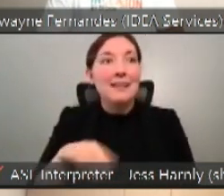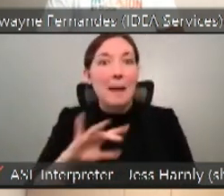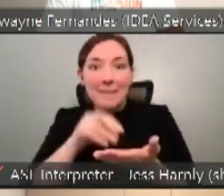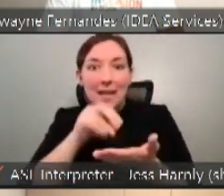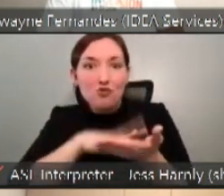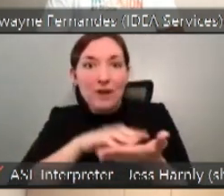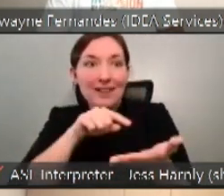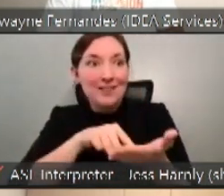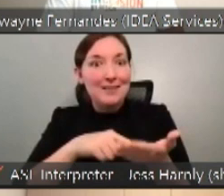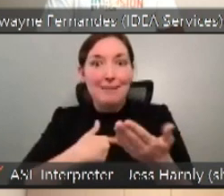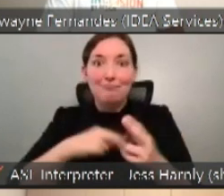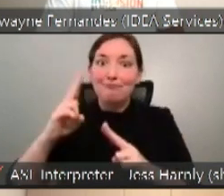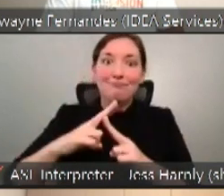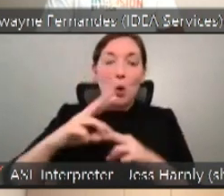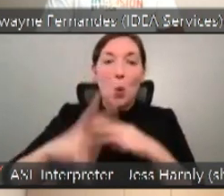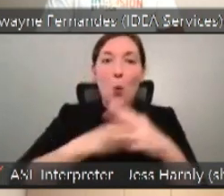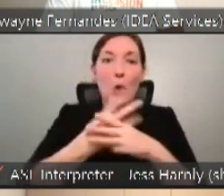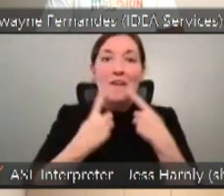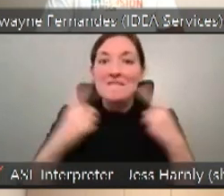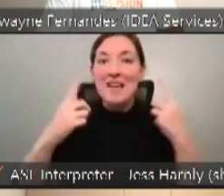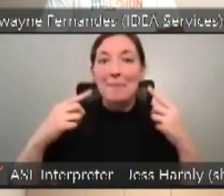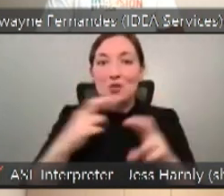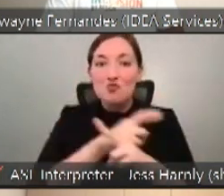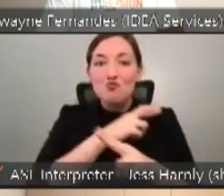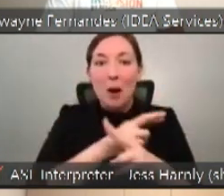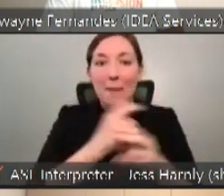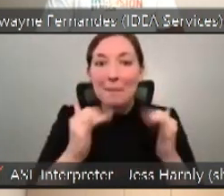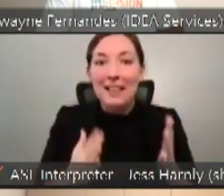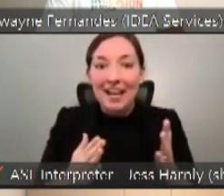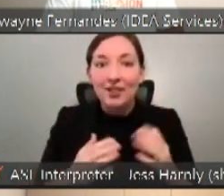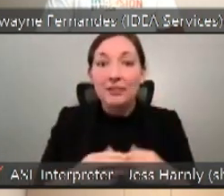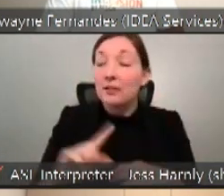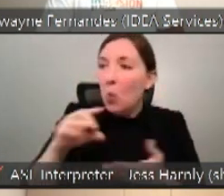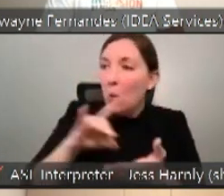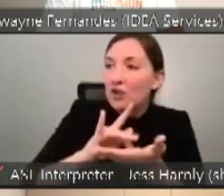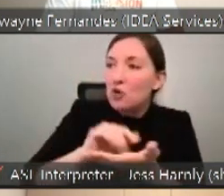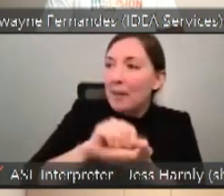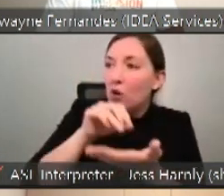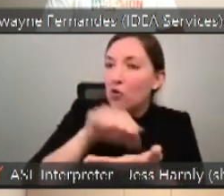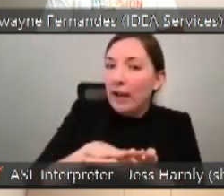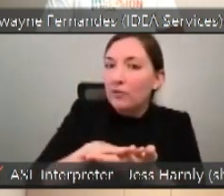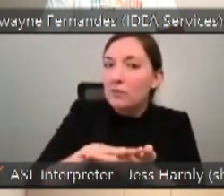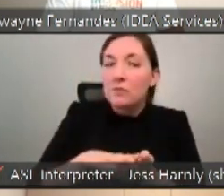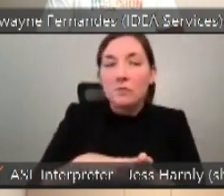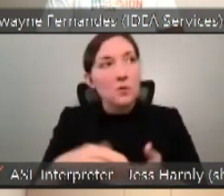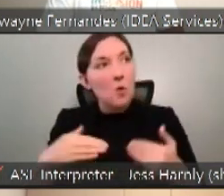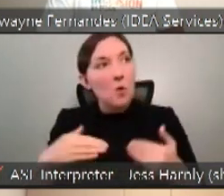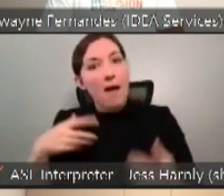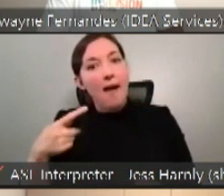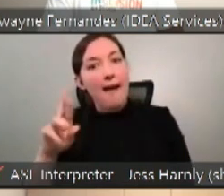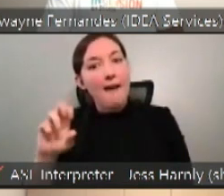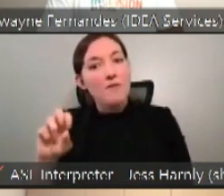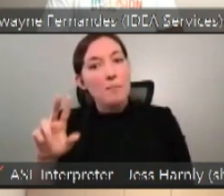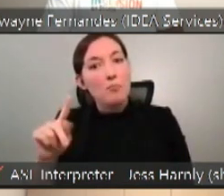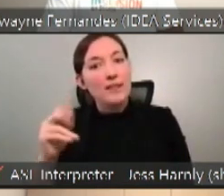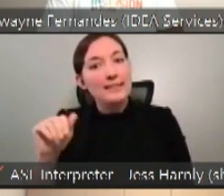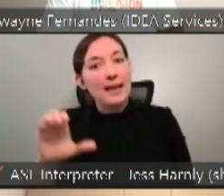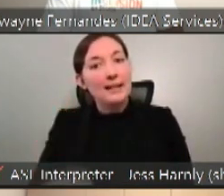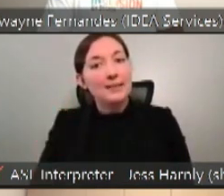rugby players. And you're like, where's your medical records? Like, oh, I have a prosthetic. You're like, great, get on the plane.